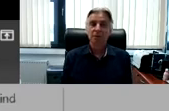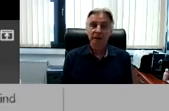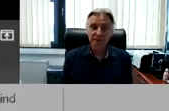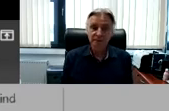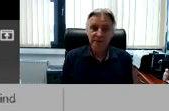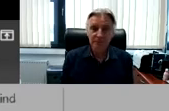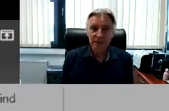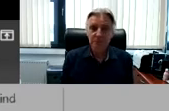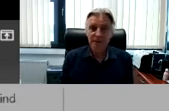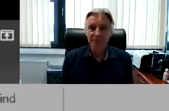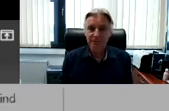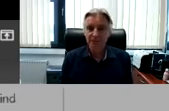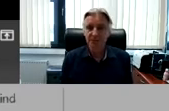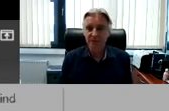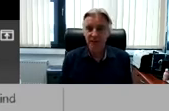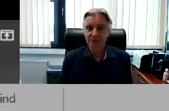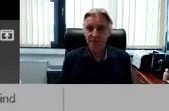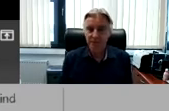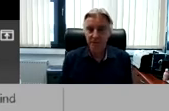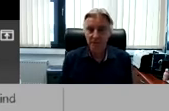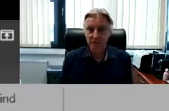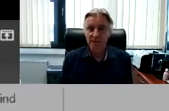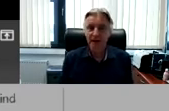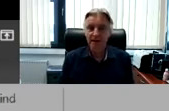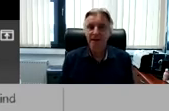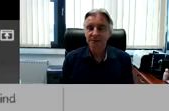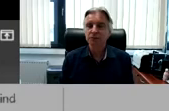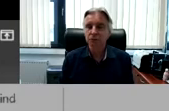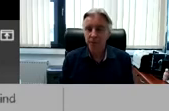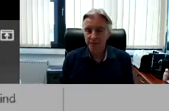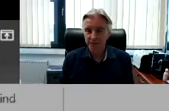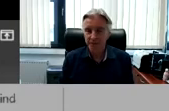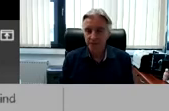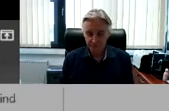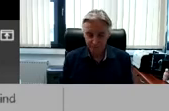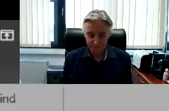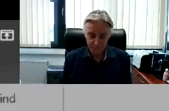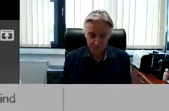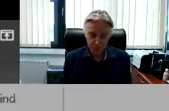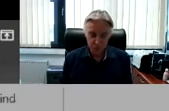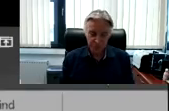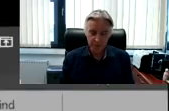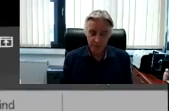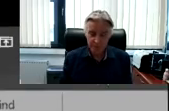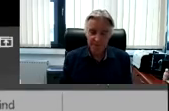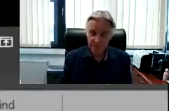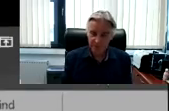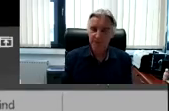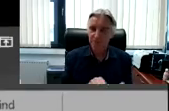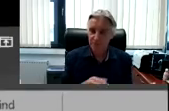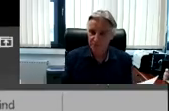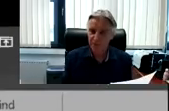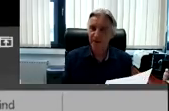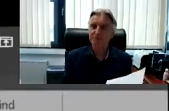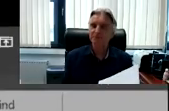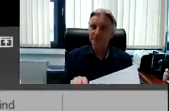What I see sometimes when I visit a farm in Africa are nice tries. And then people show me a nice leaflet